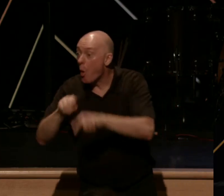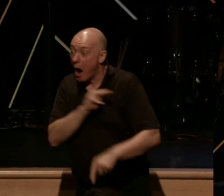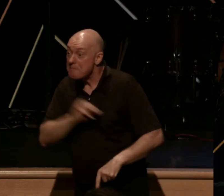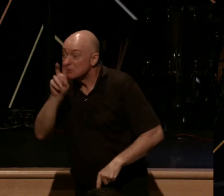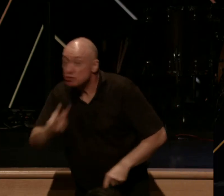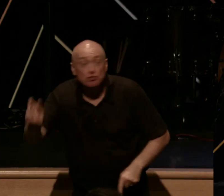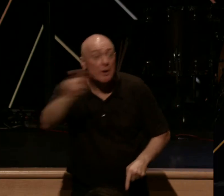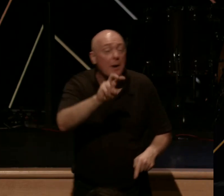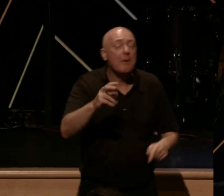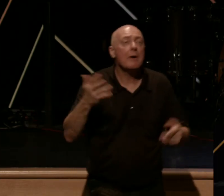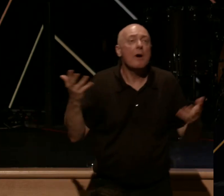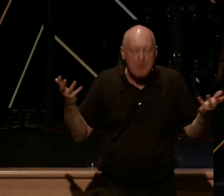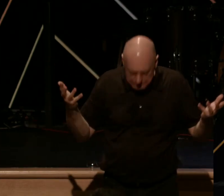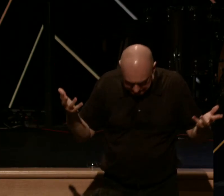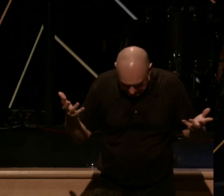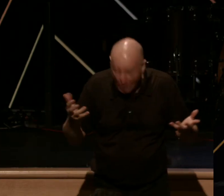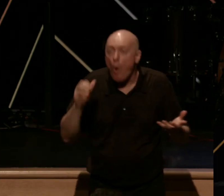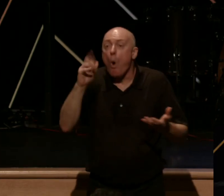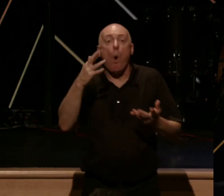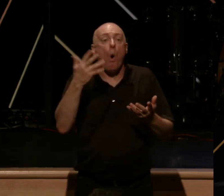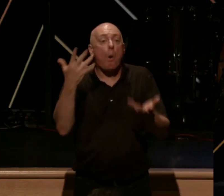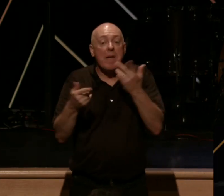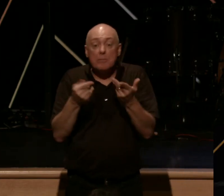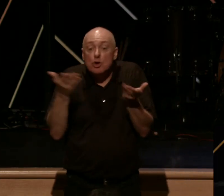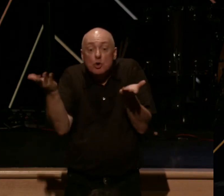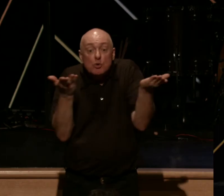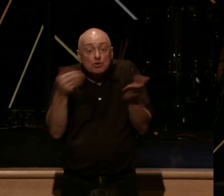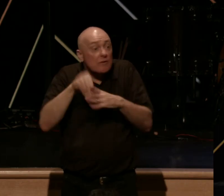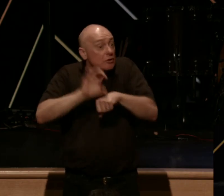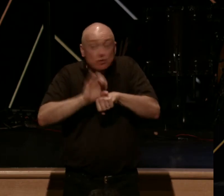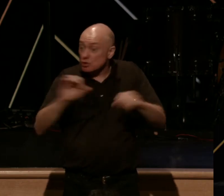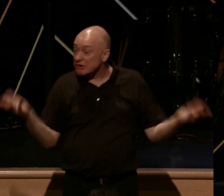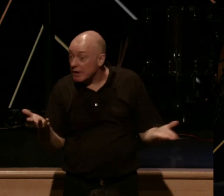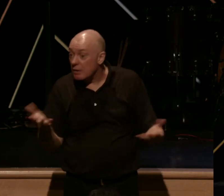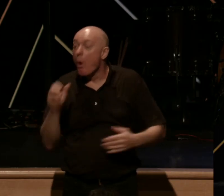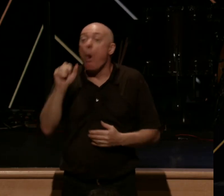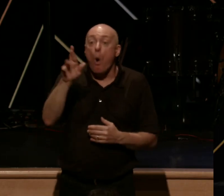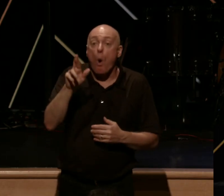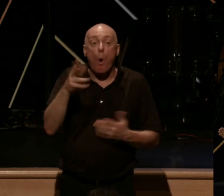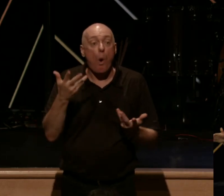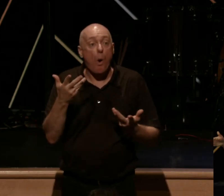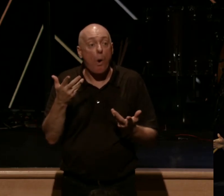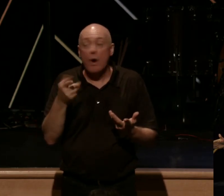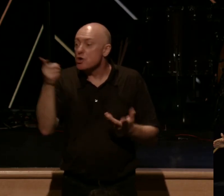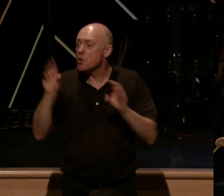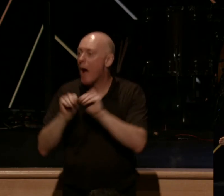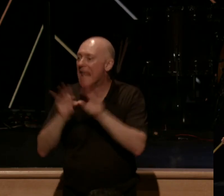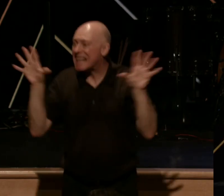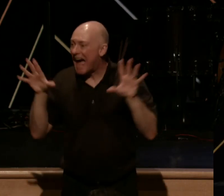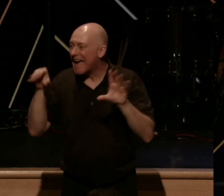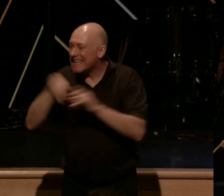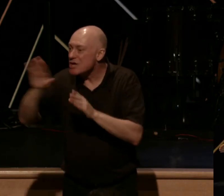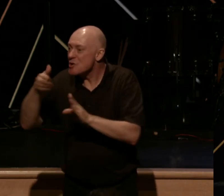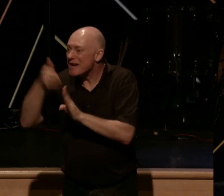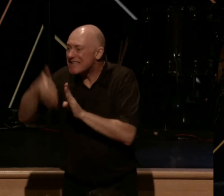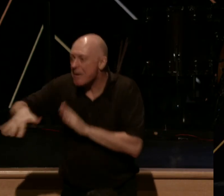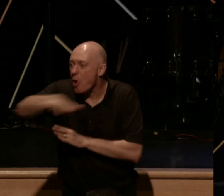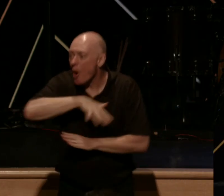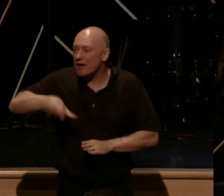or whether that looks like serving in this church or being a light in your neighborhood or being a